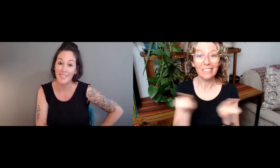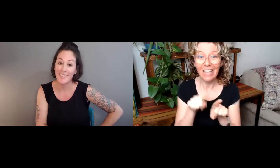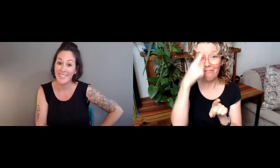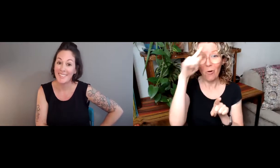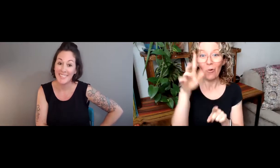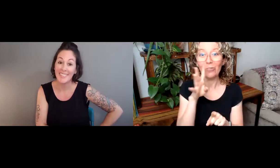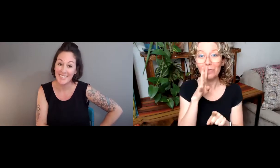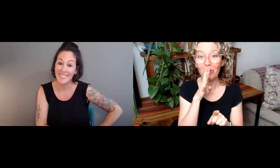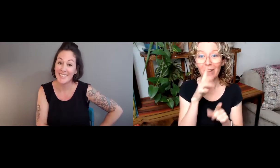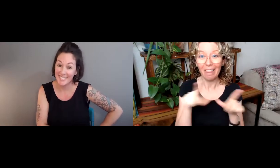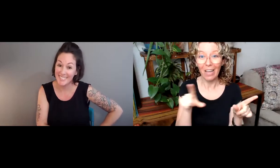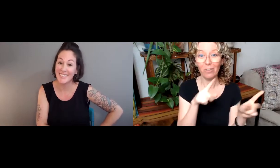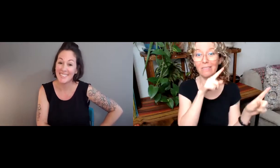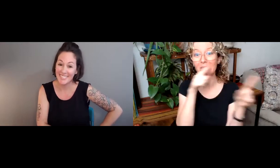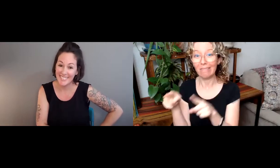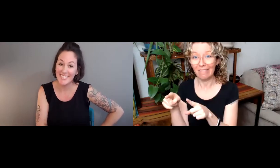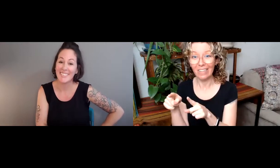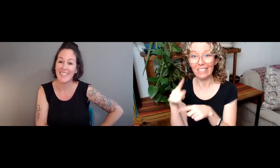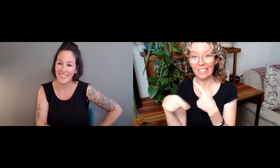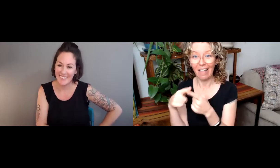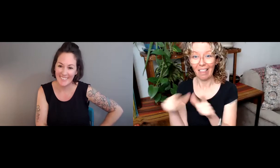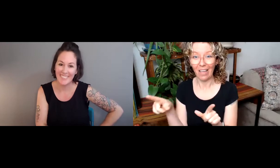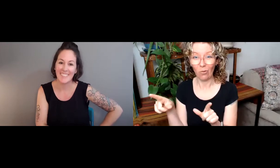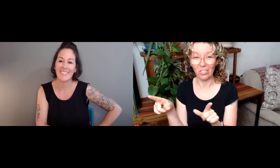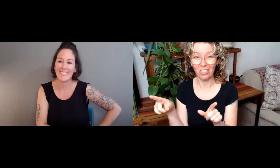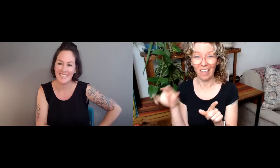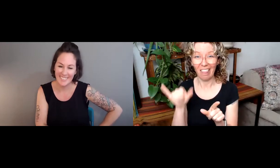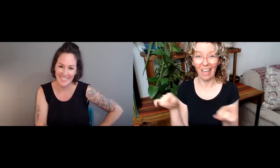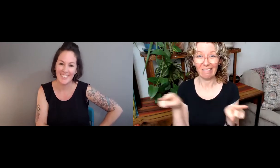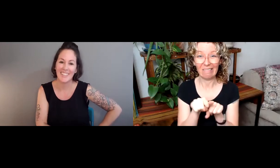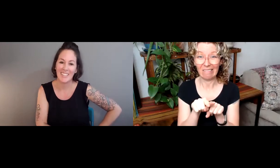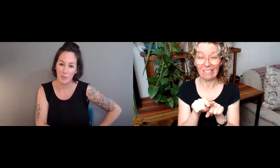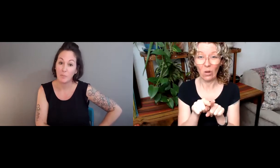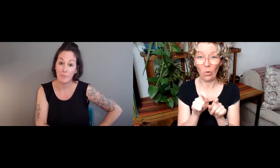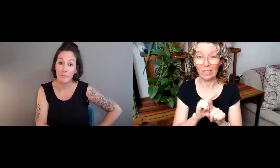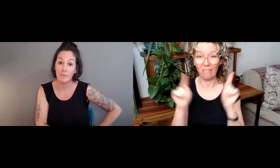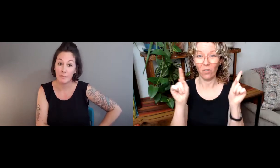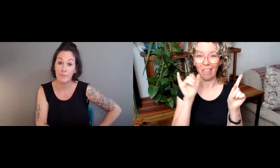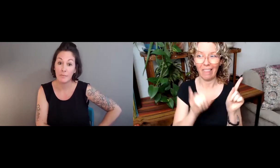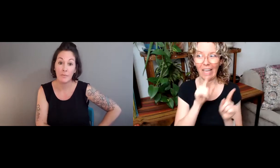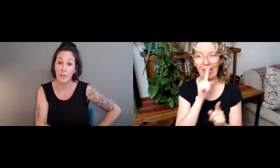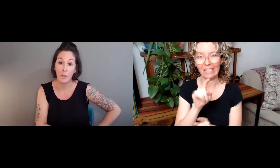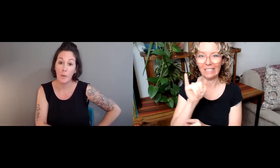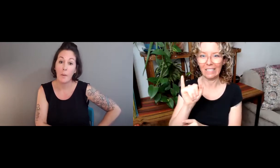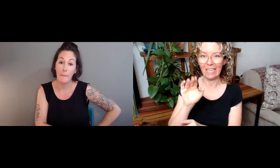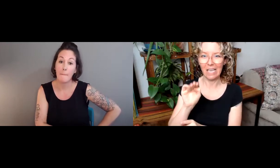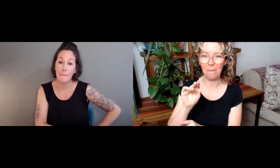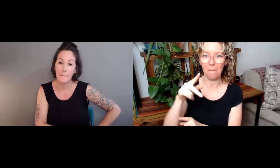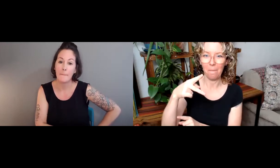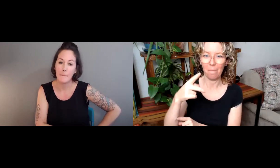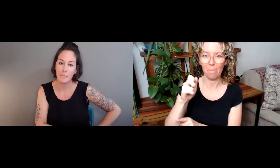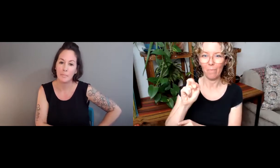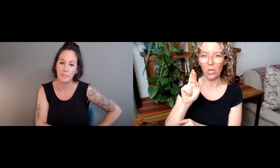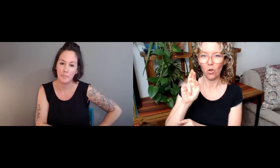roots. And the similar is true where sign language might not necessarily be able to be